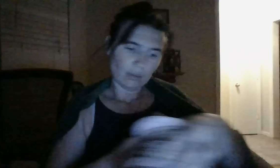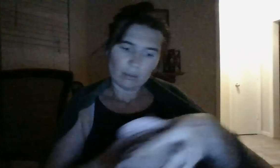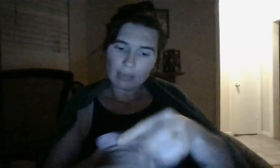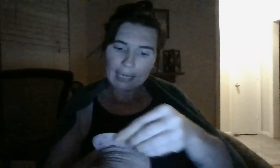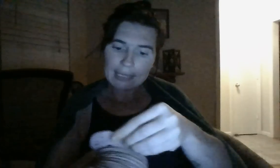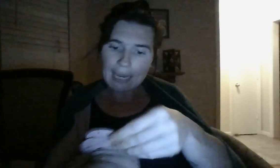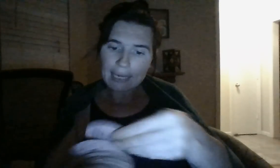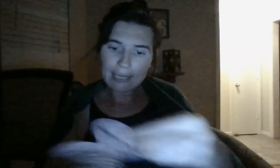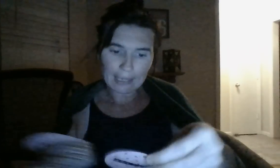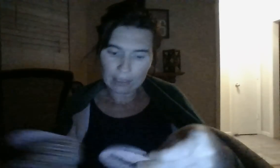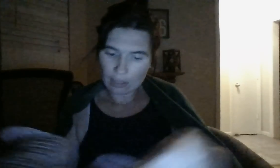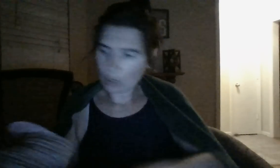And, take it.